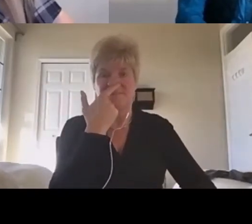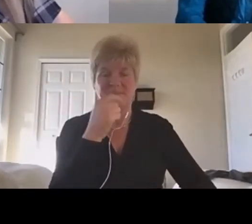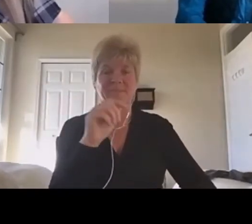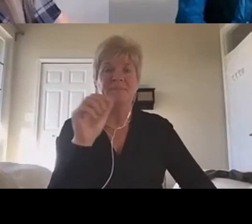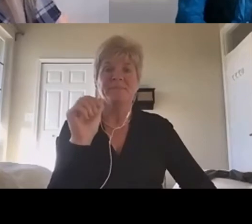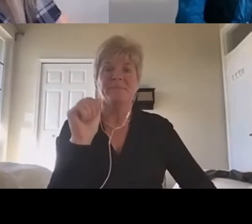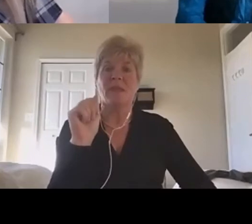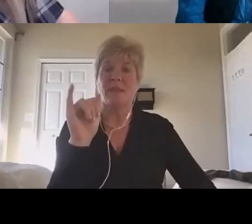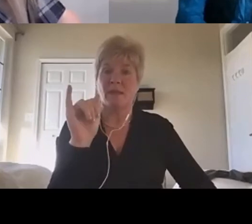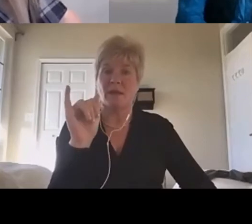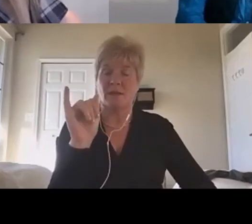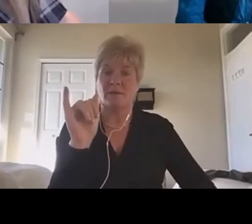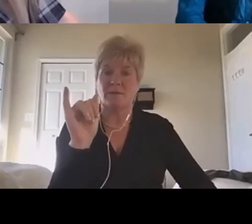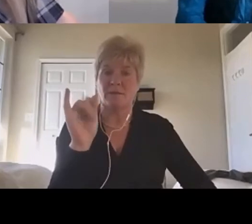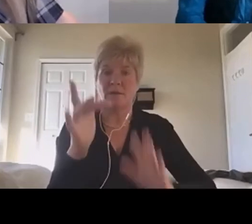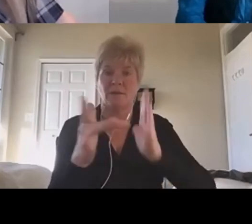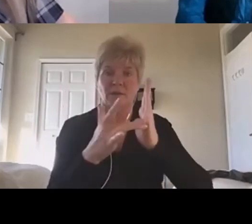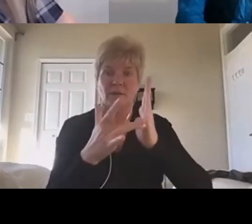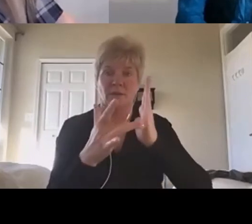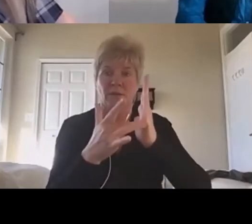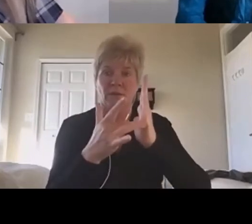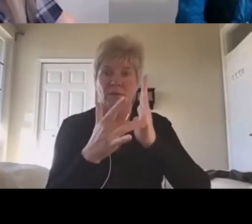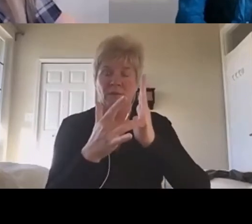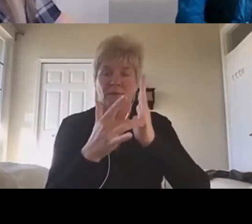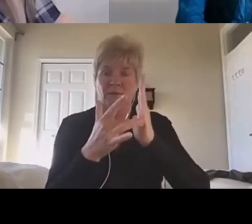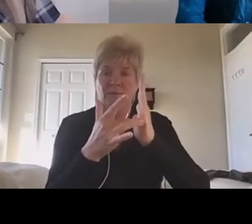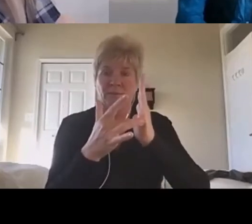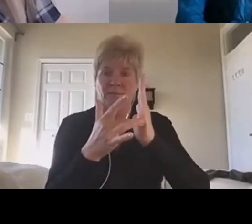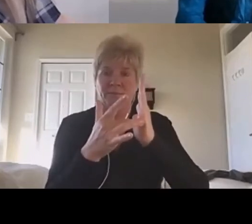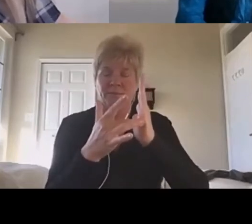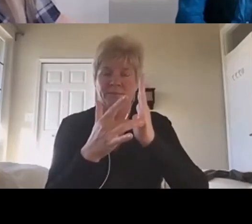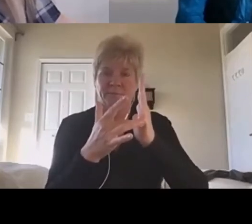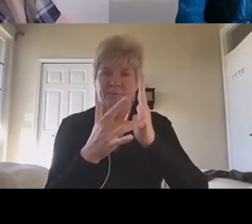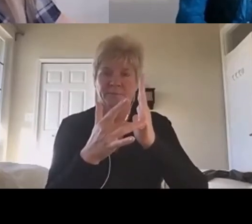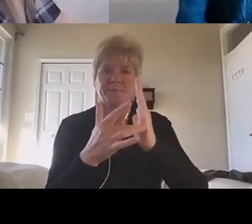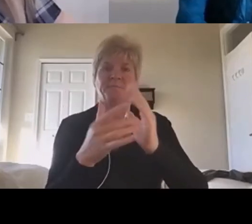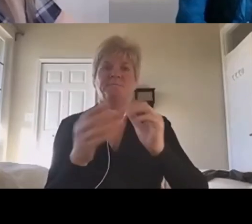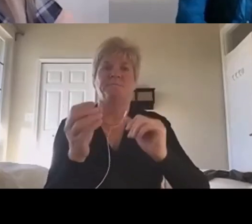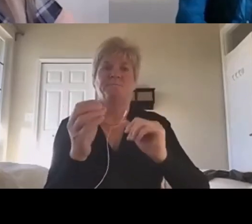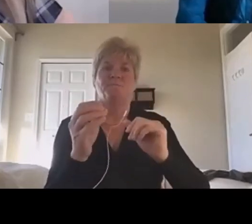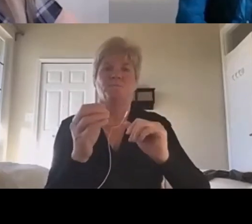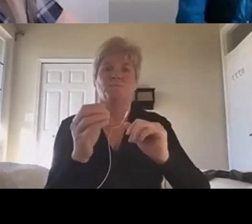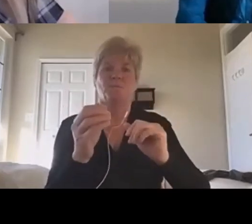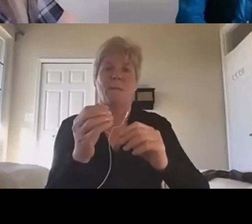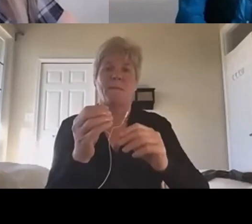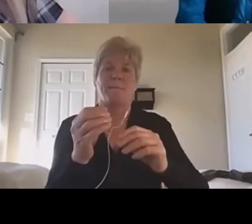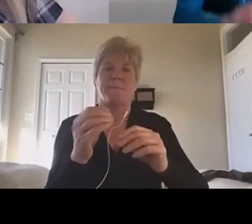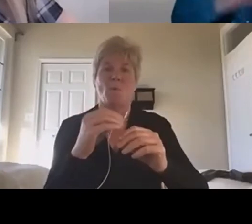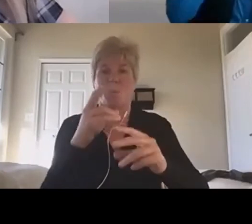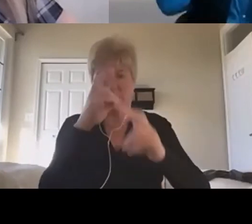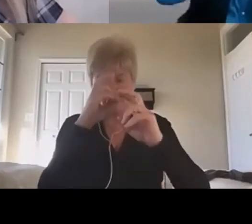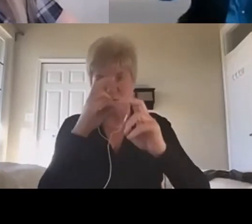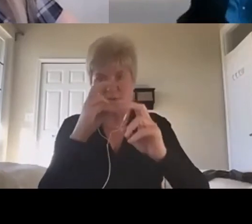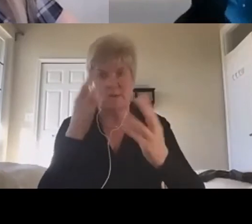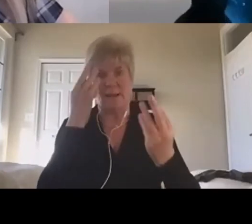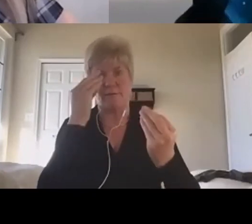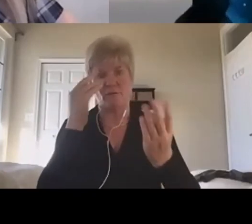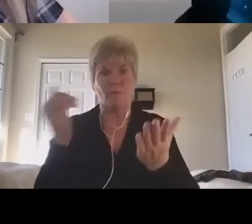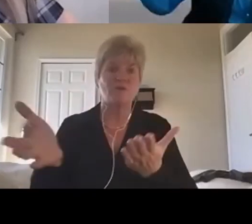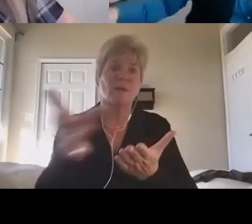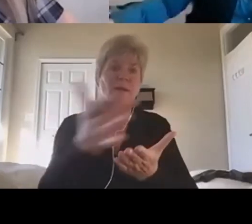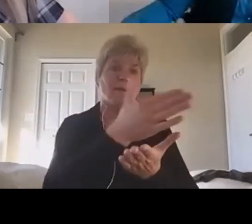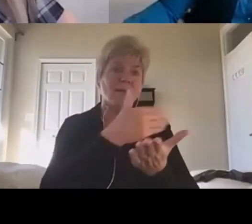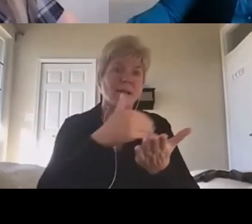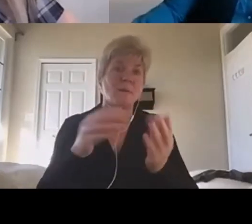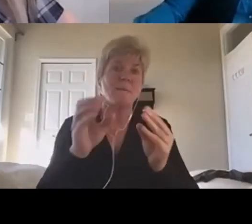technology technology can be more vigilant, can collect data, more data.